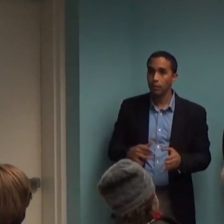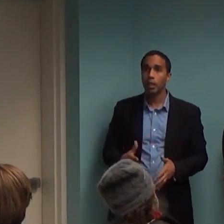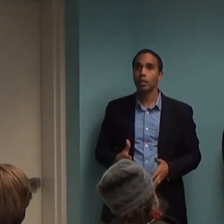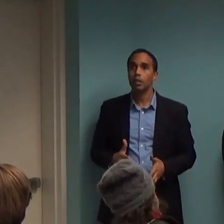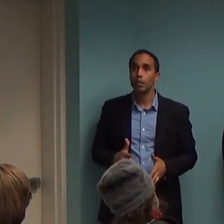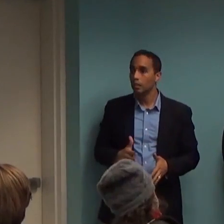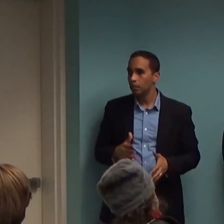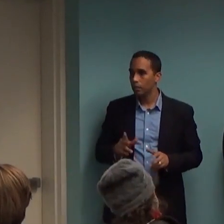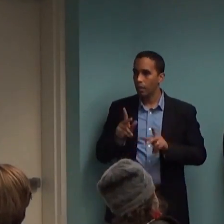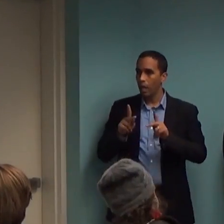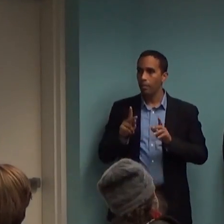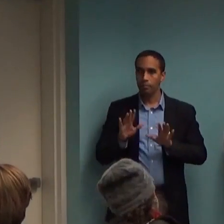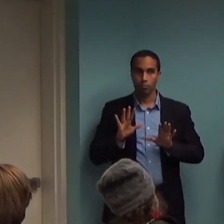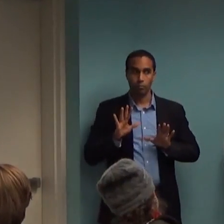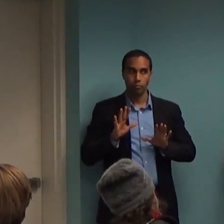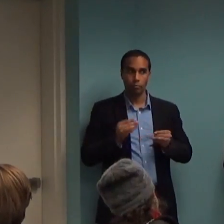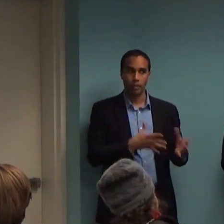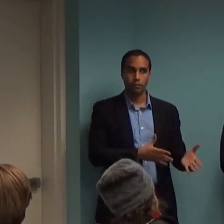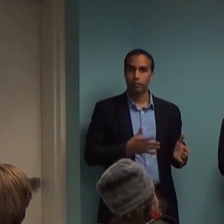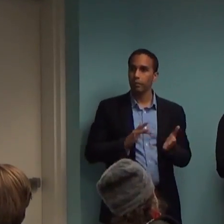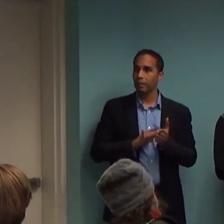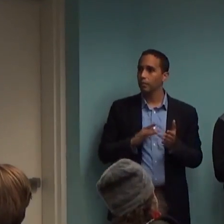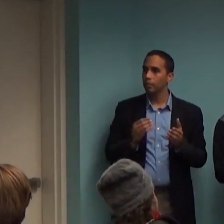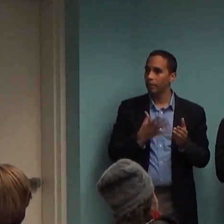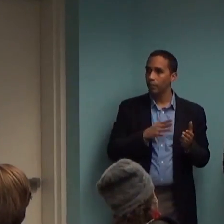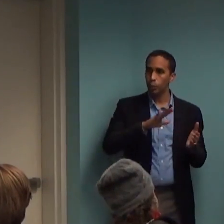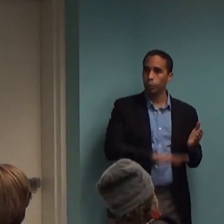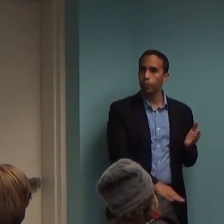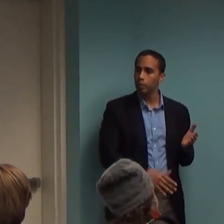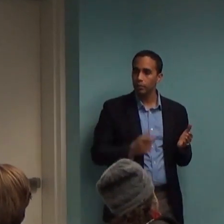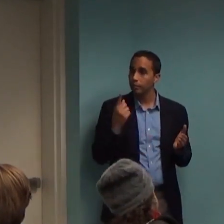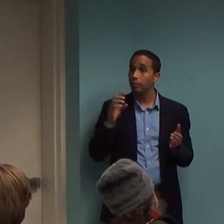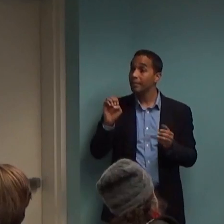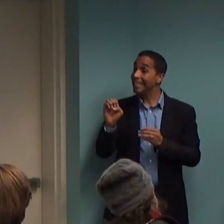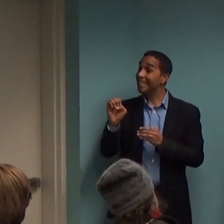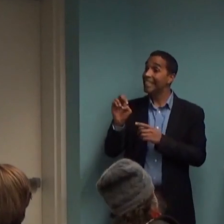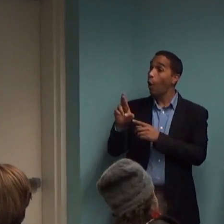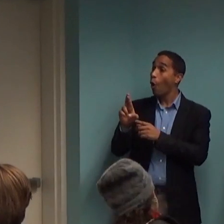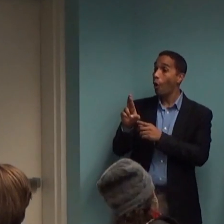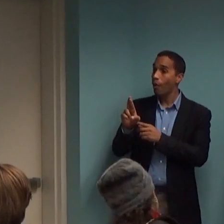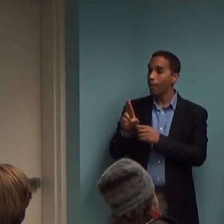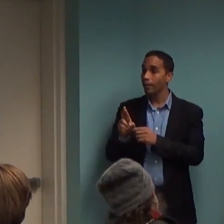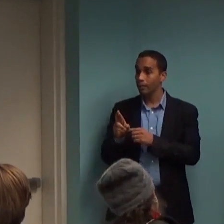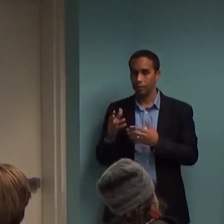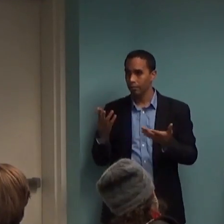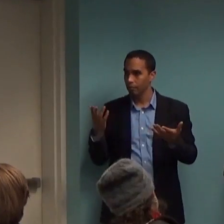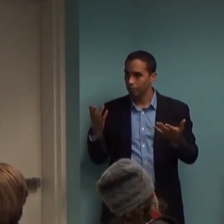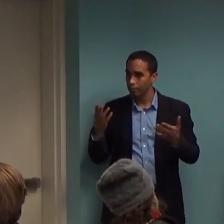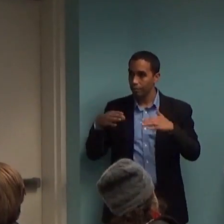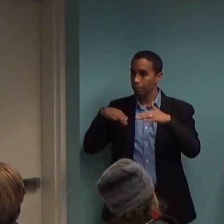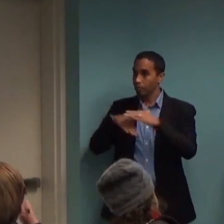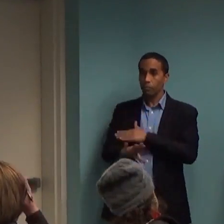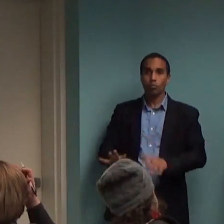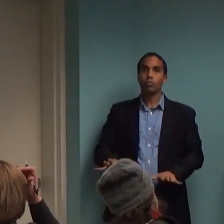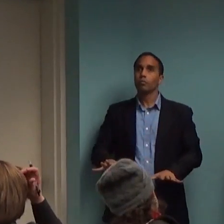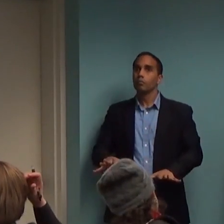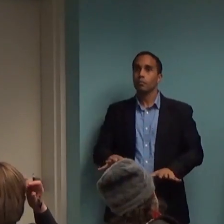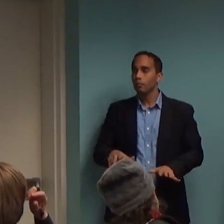generally get medication. And again, that's, there's a good reason for that. You're in the emergency room, right? You're in the emergency room and you're getting an EEG